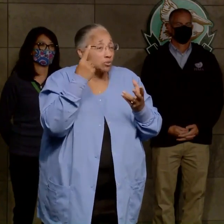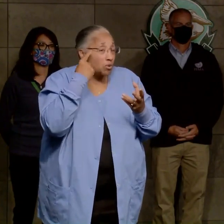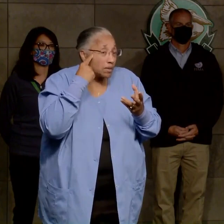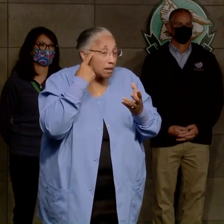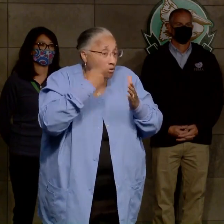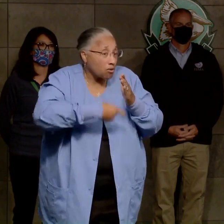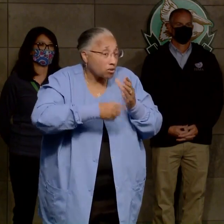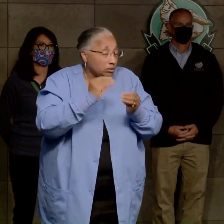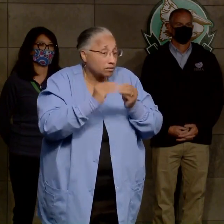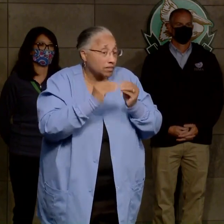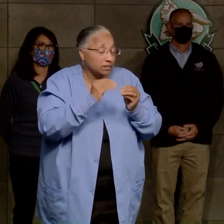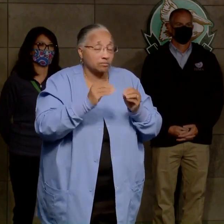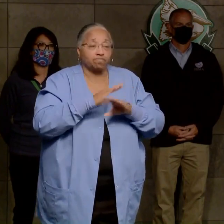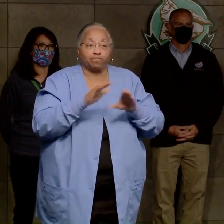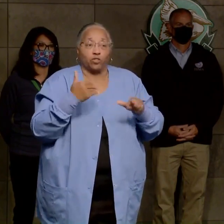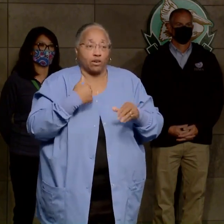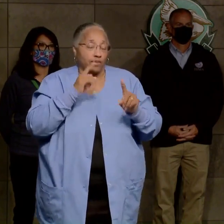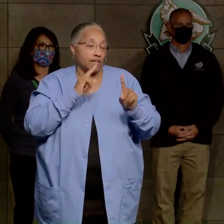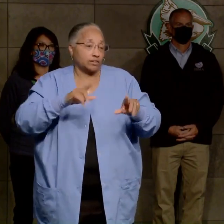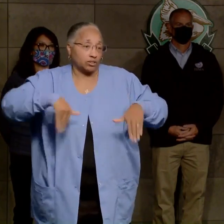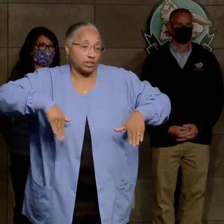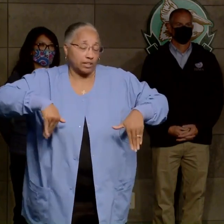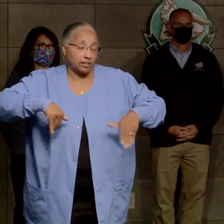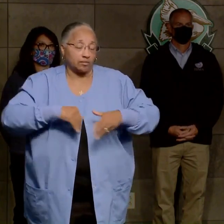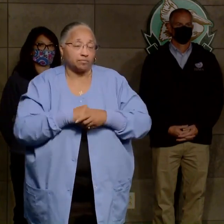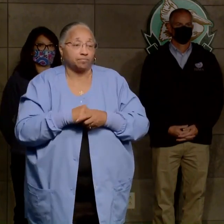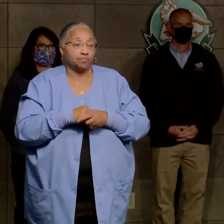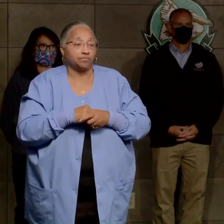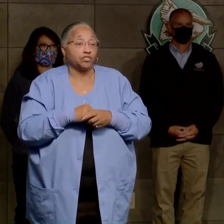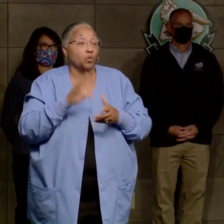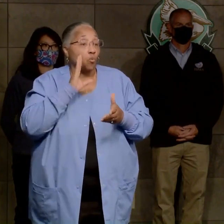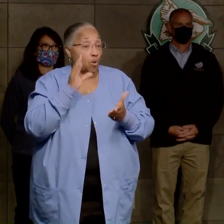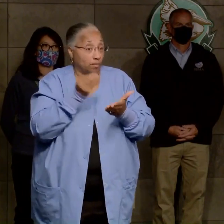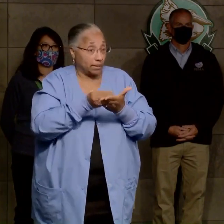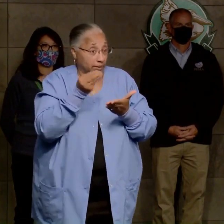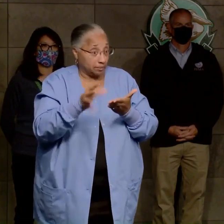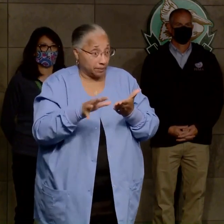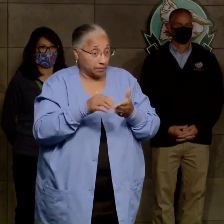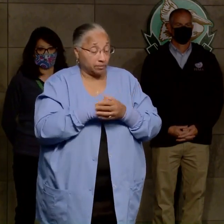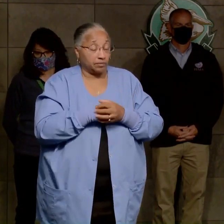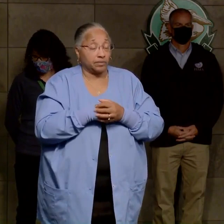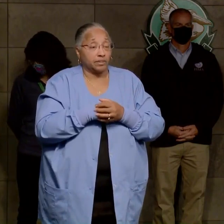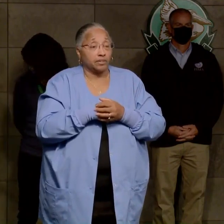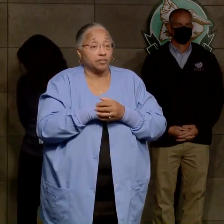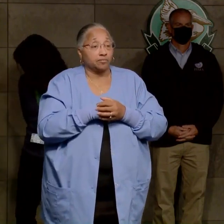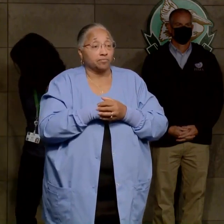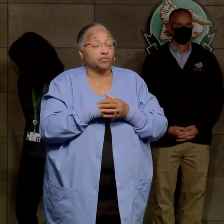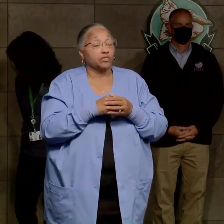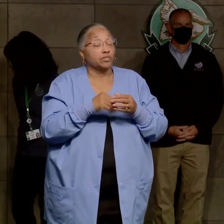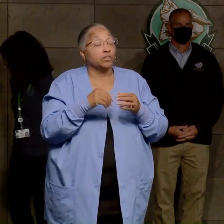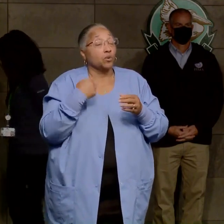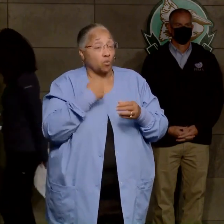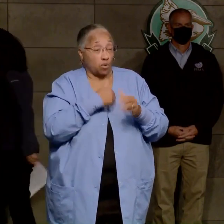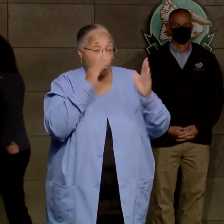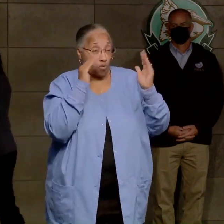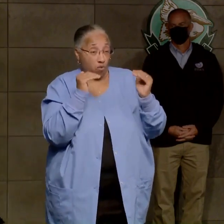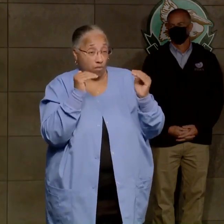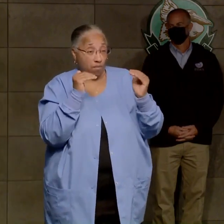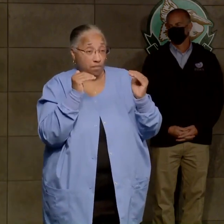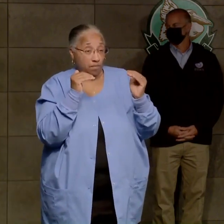I don't have an answer for that. It's going to be expensive. And we hope that